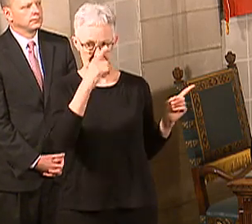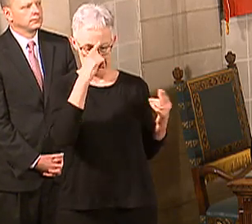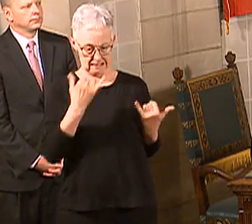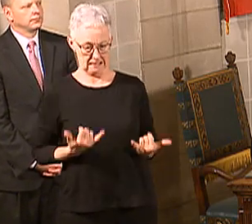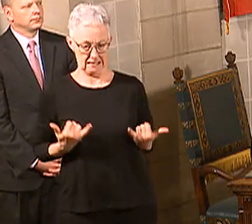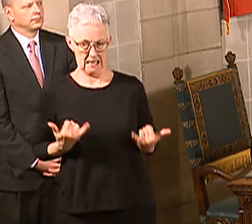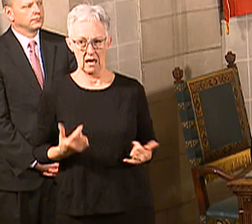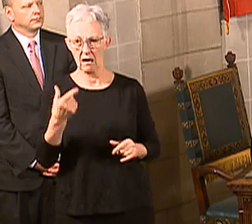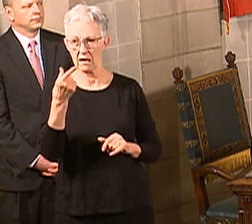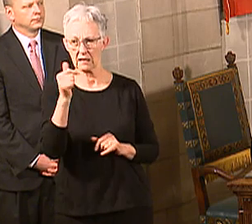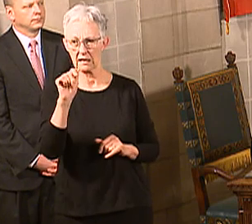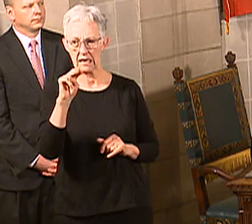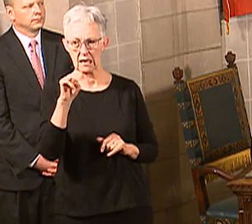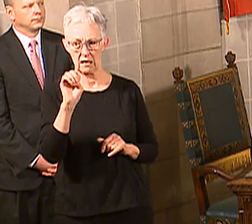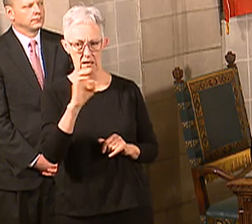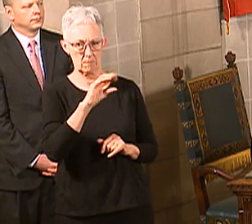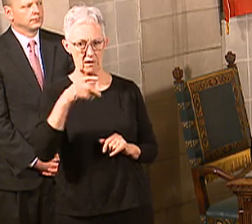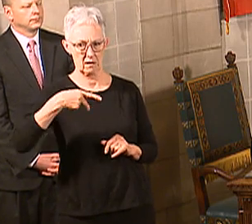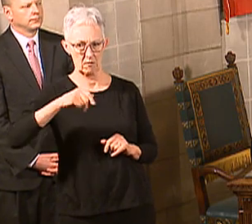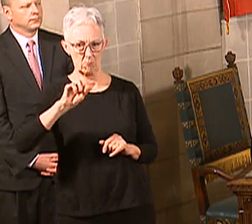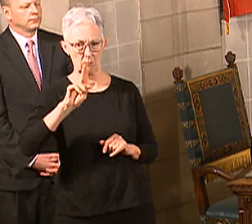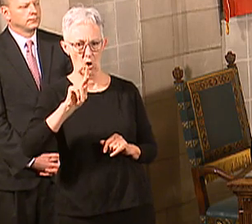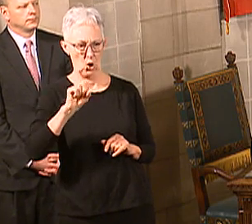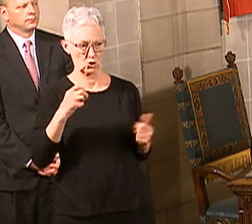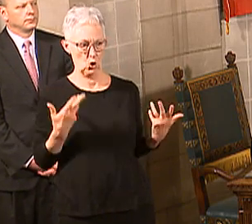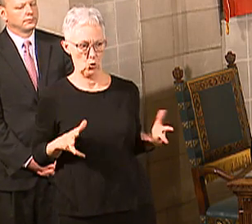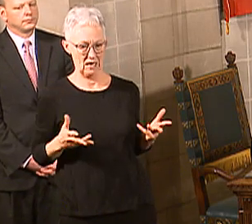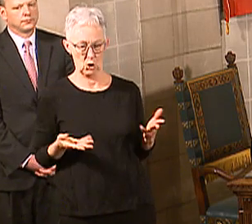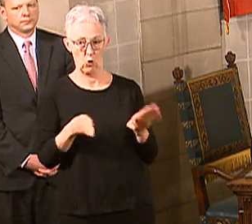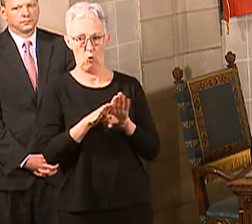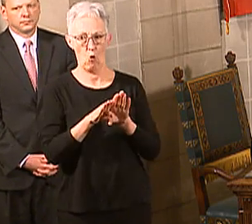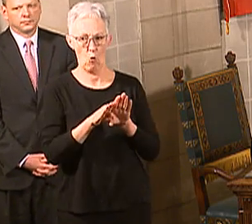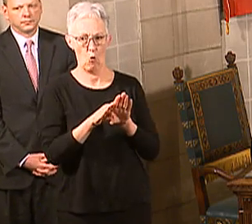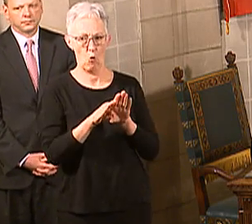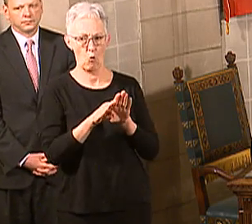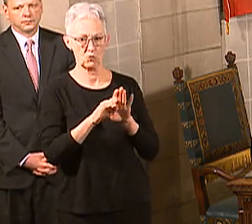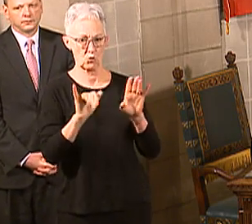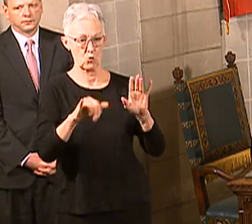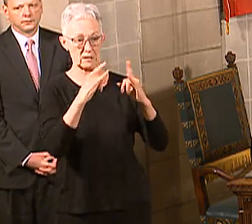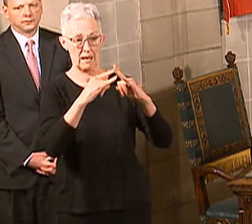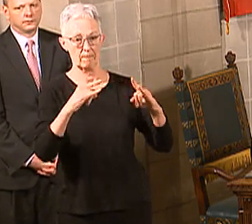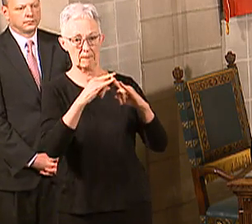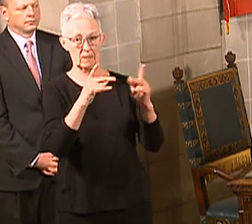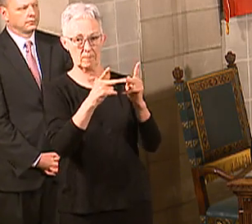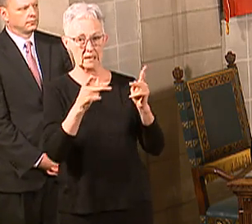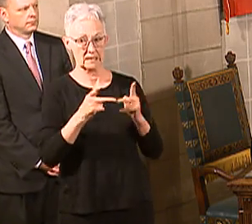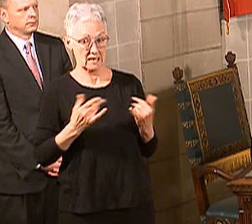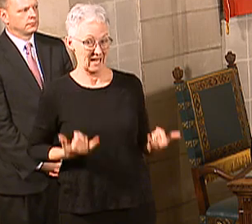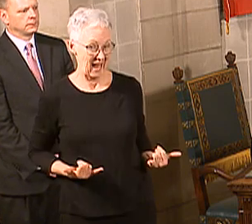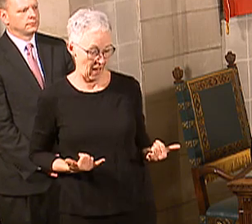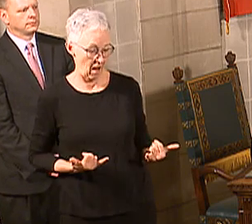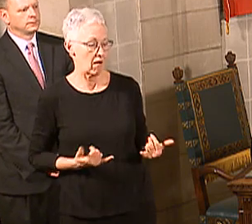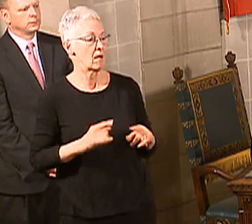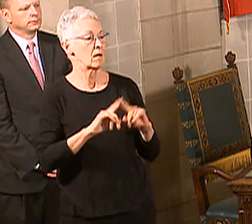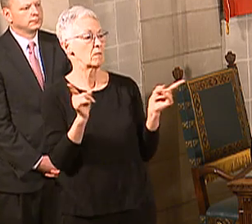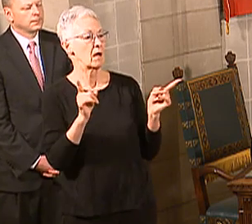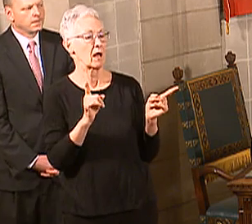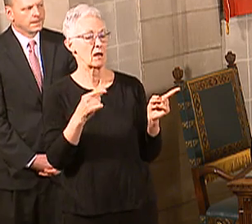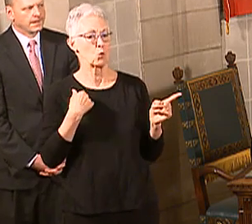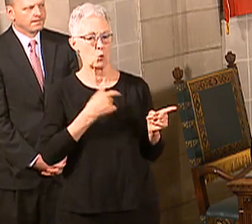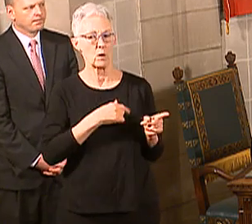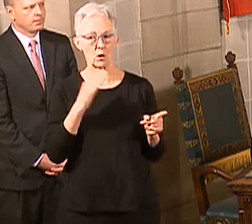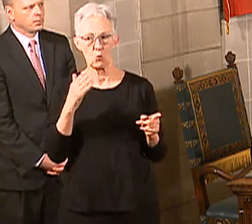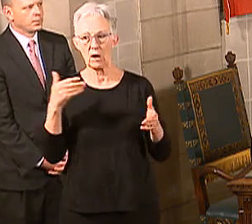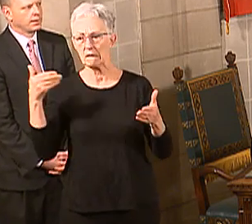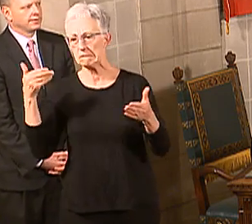those campgrounds right now. Obviously, as we are looking at loosing restrictions, we will take that into consideration before we open up campgrounds that